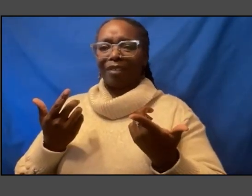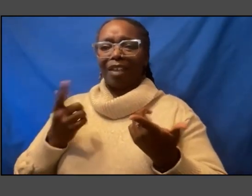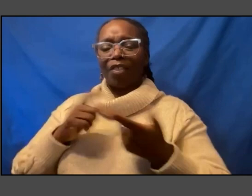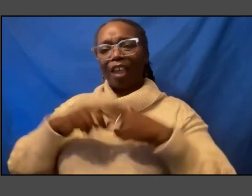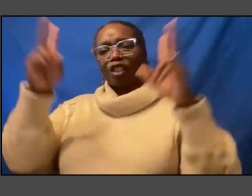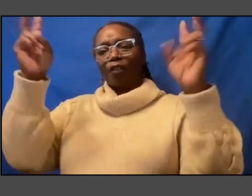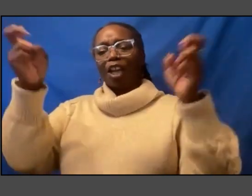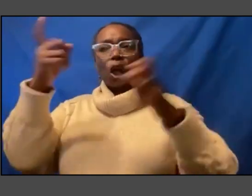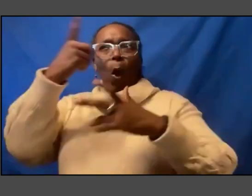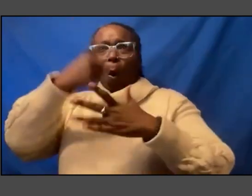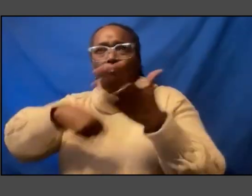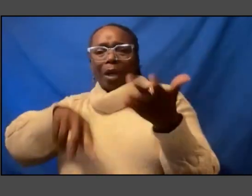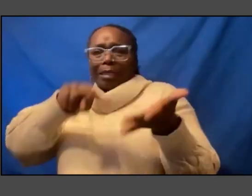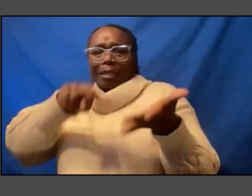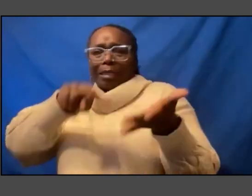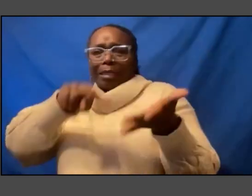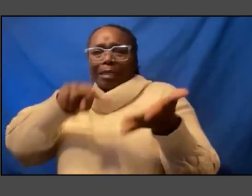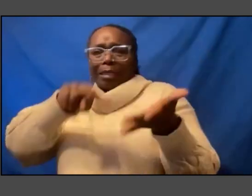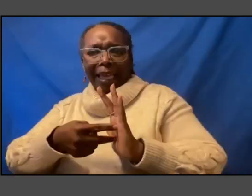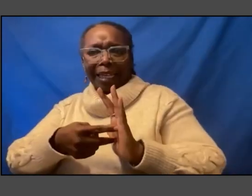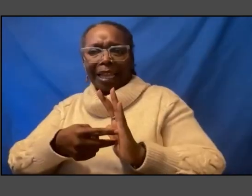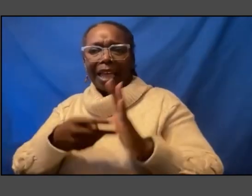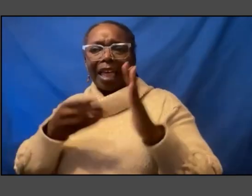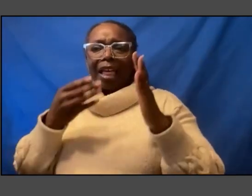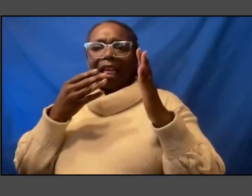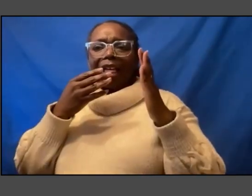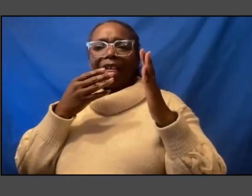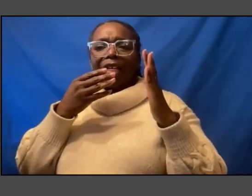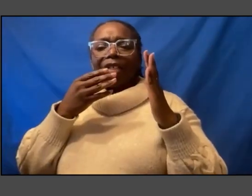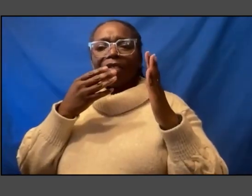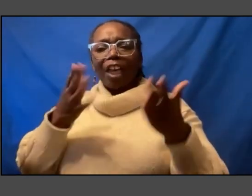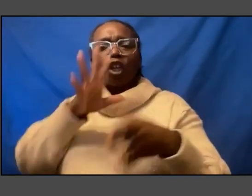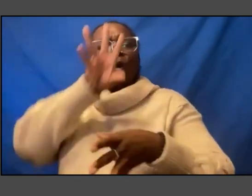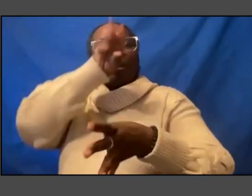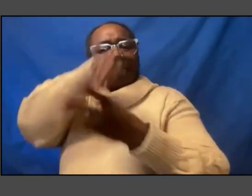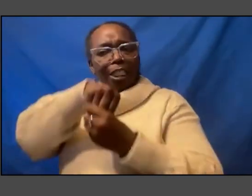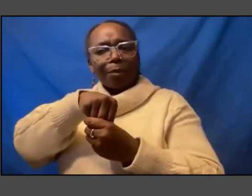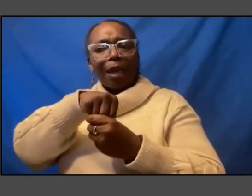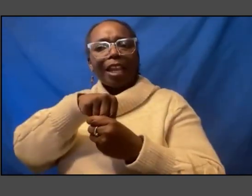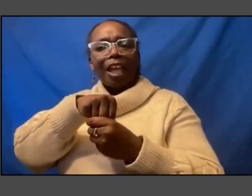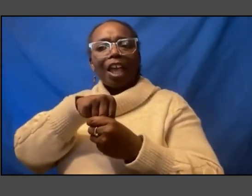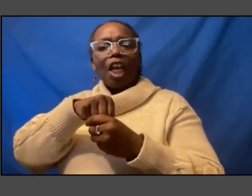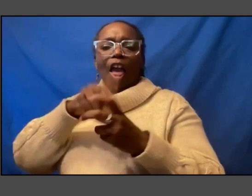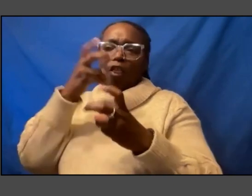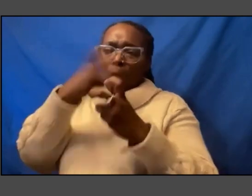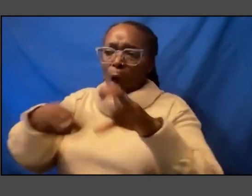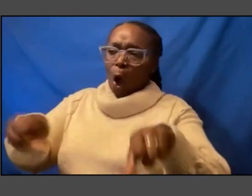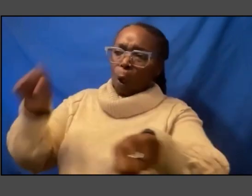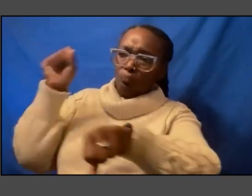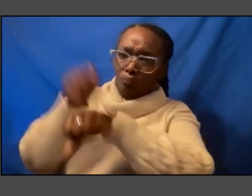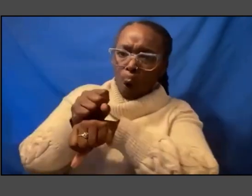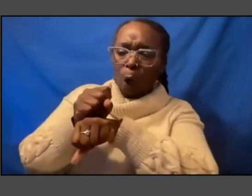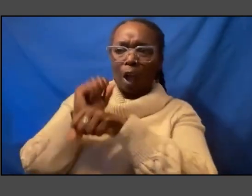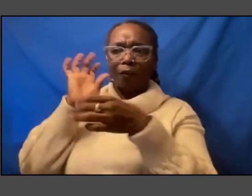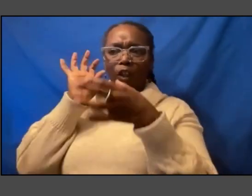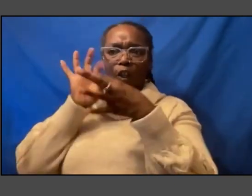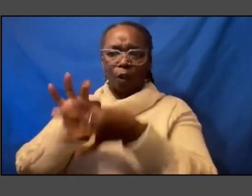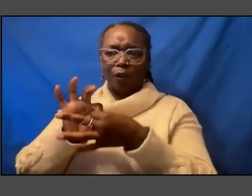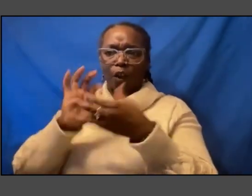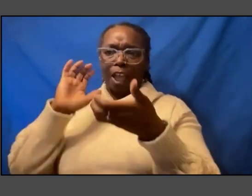thank you laura doctor to participate in the hard work of unification uh a challenge to us